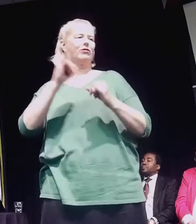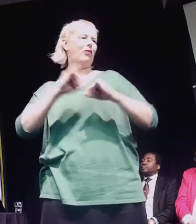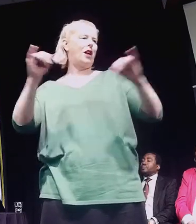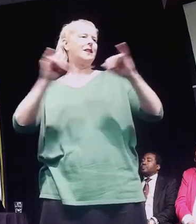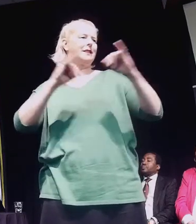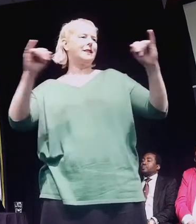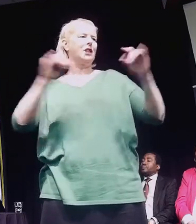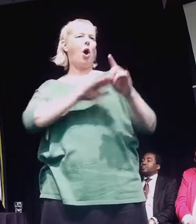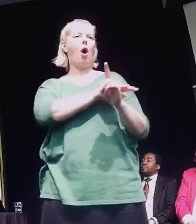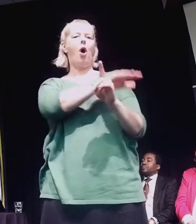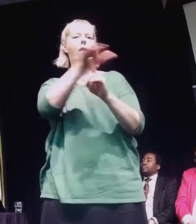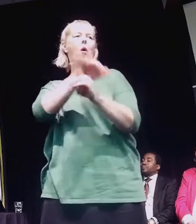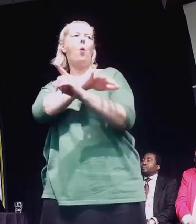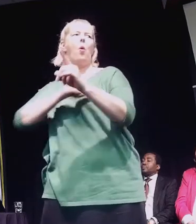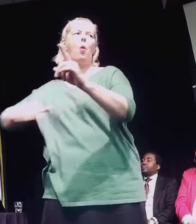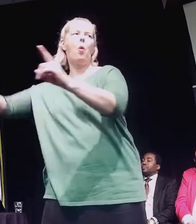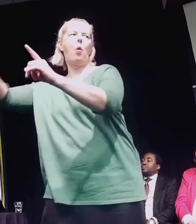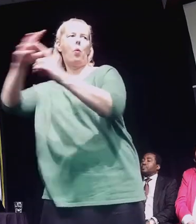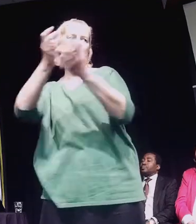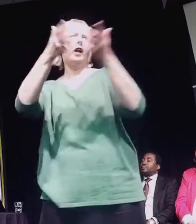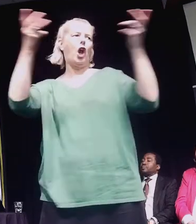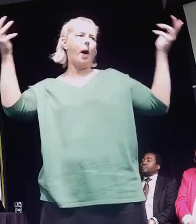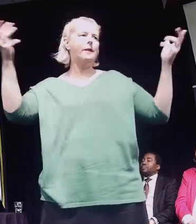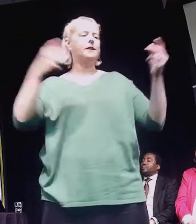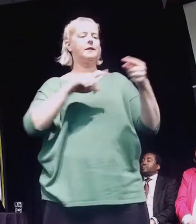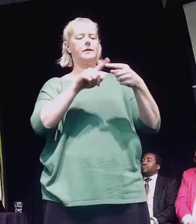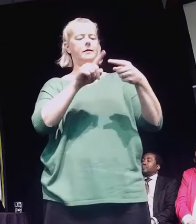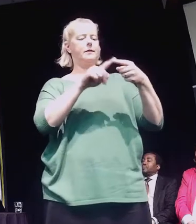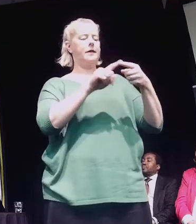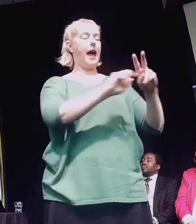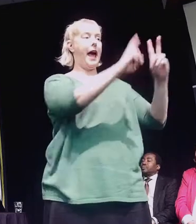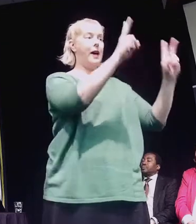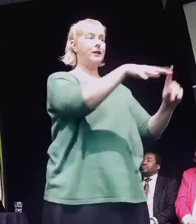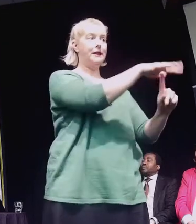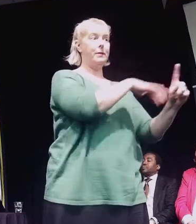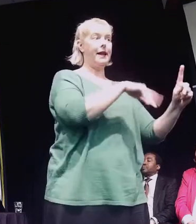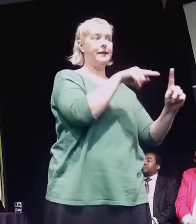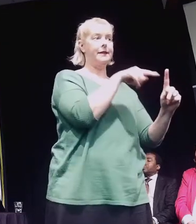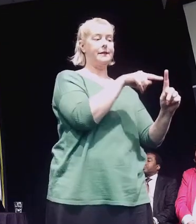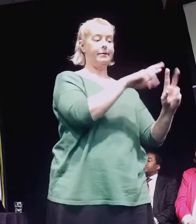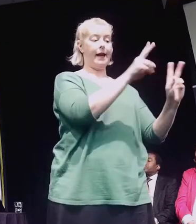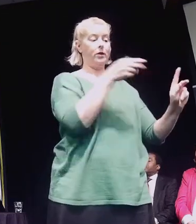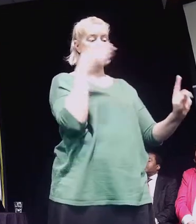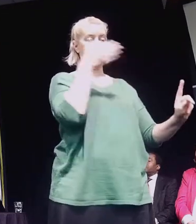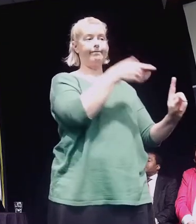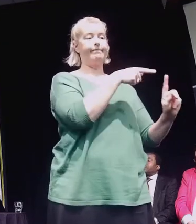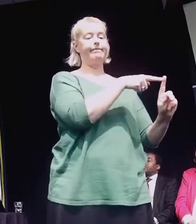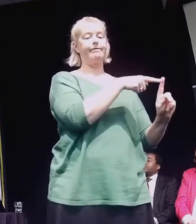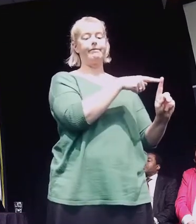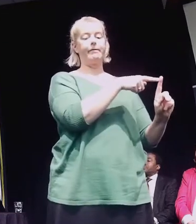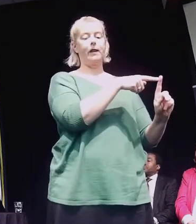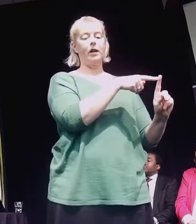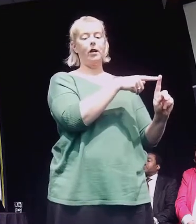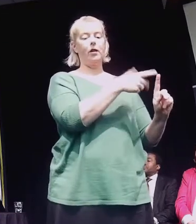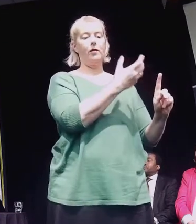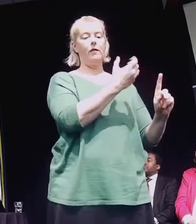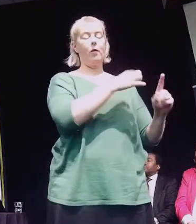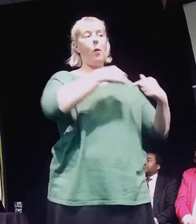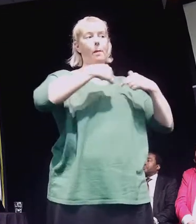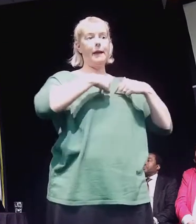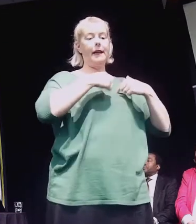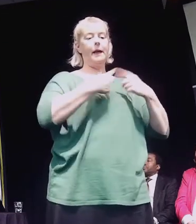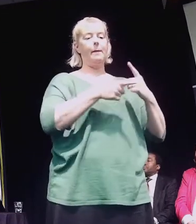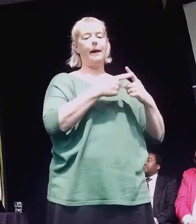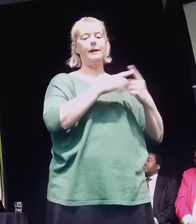do in that space, particularly in the housing space. I think for me, and for a lot of the communities that I come from,